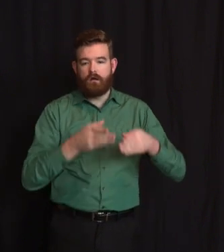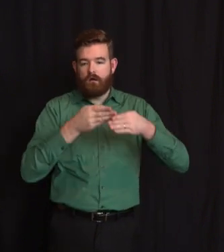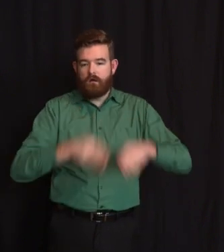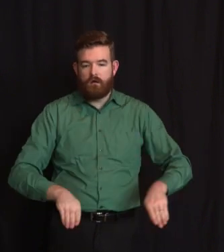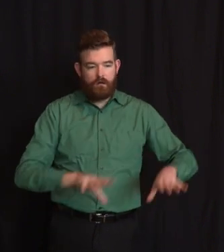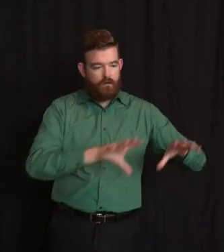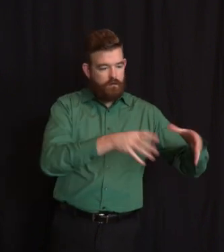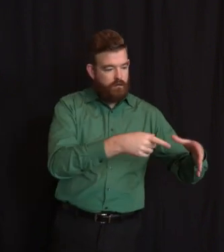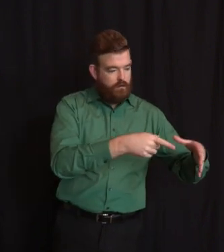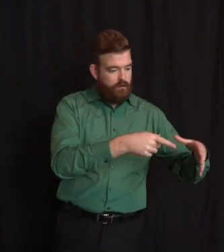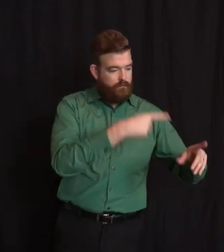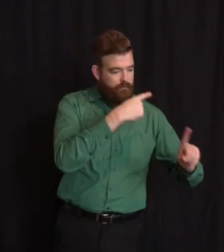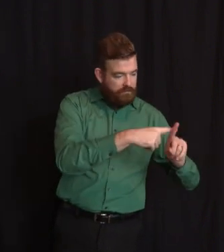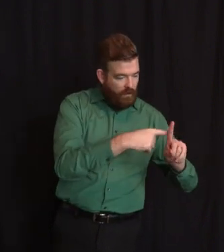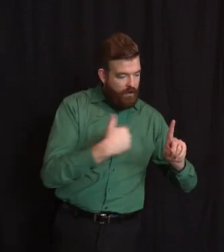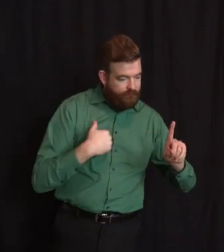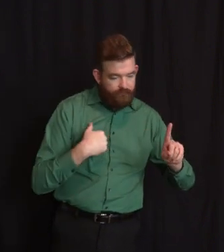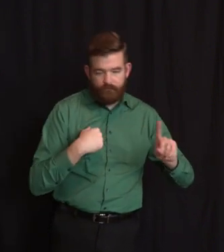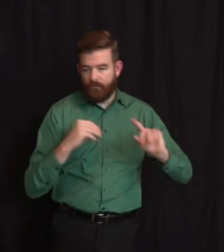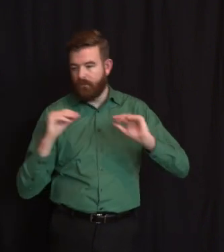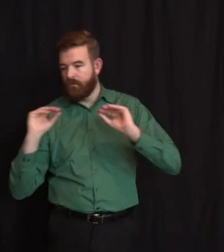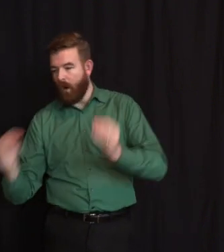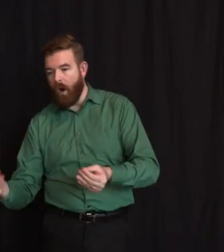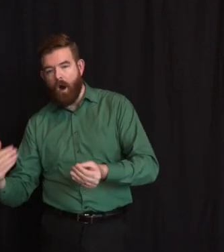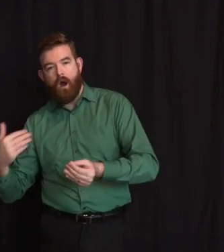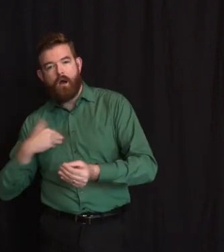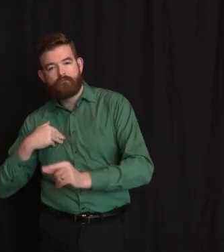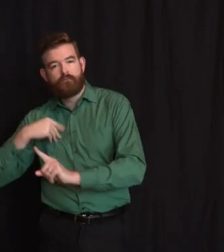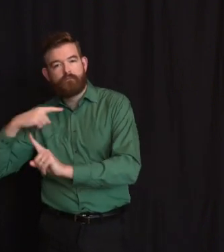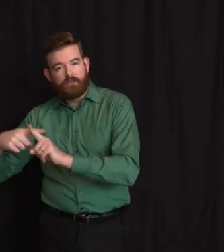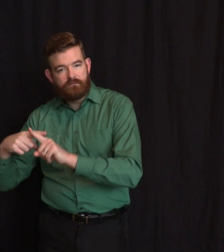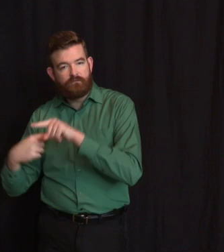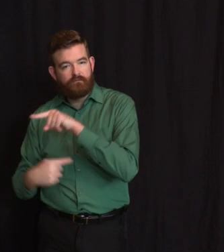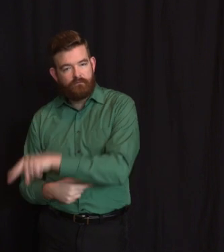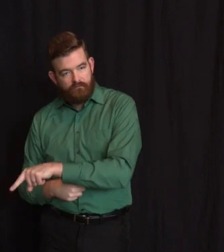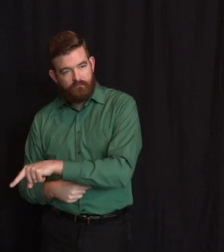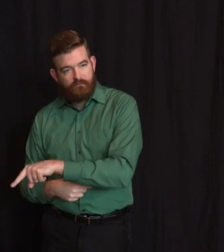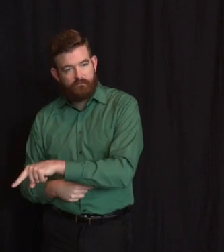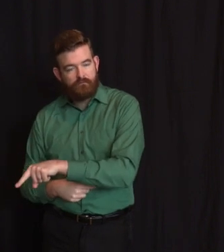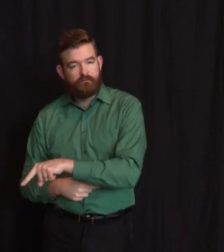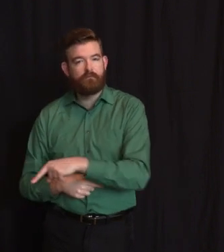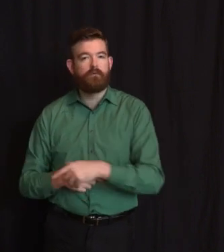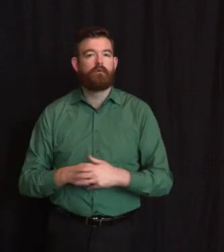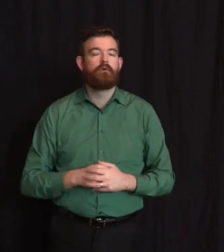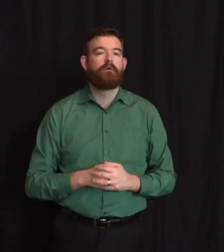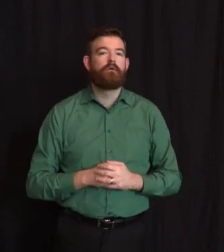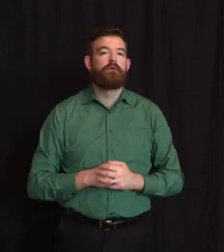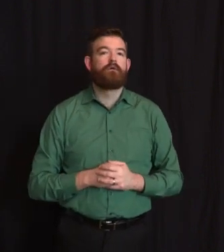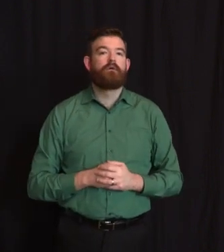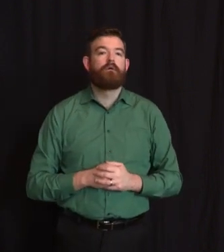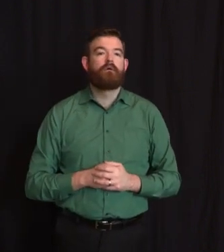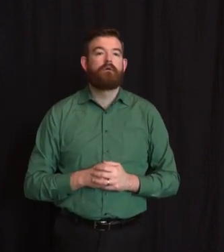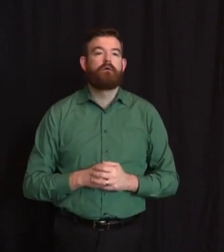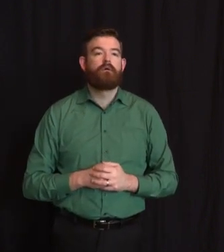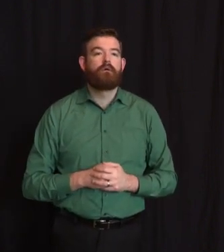As the governor shared last evening, our hospitals reported 8,011 hospitalizations, which includes